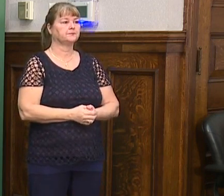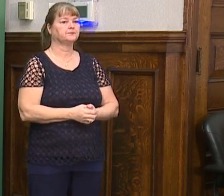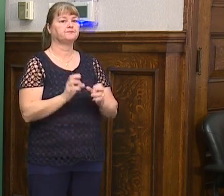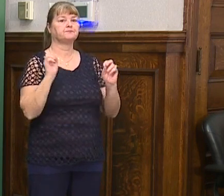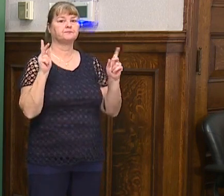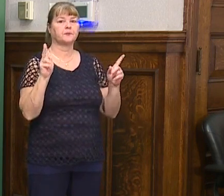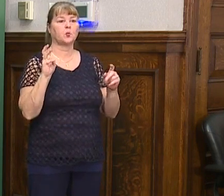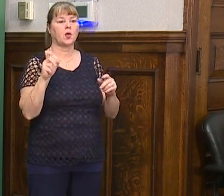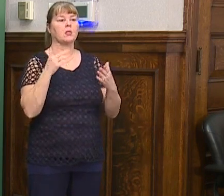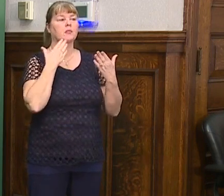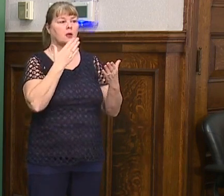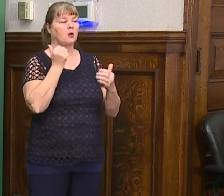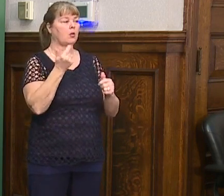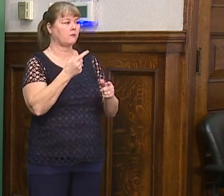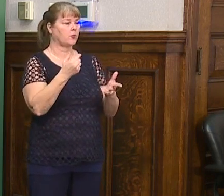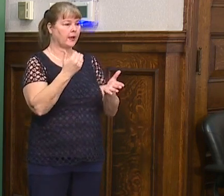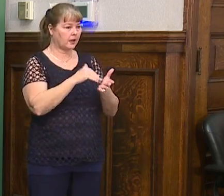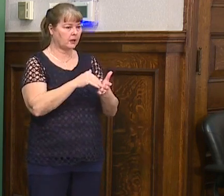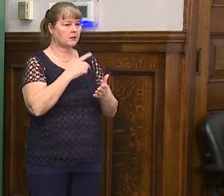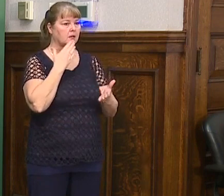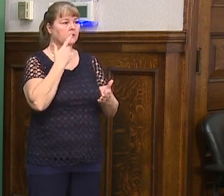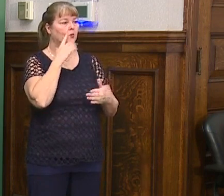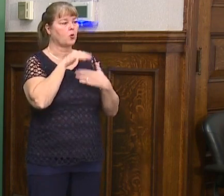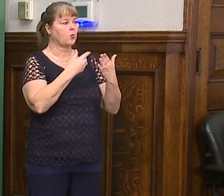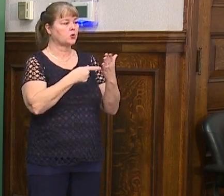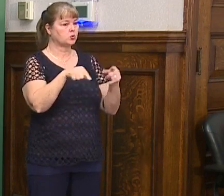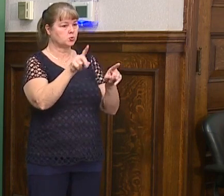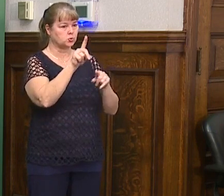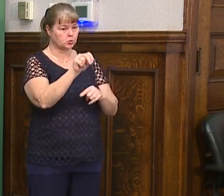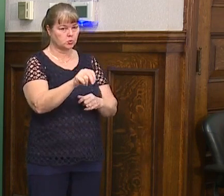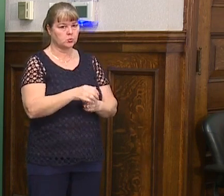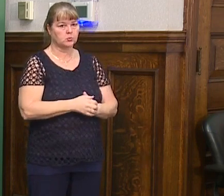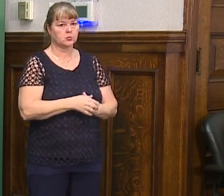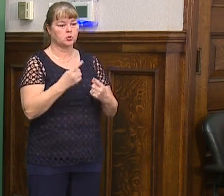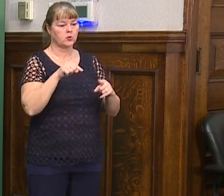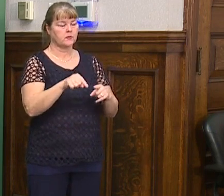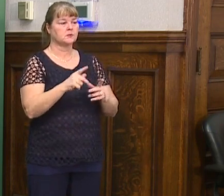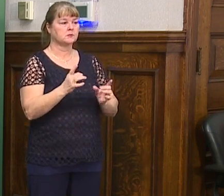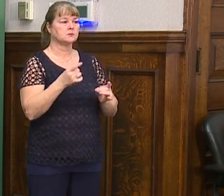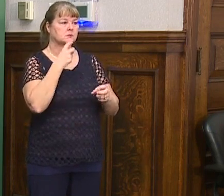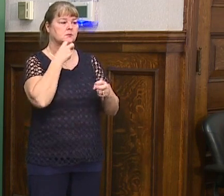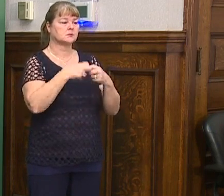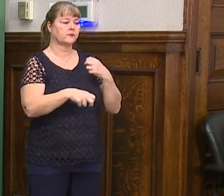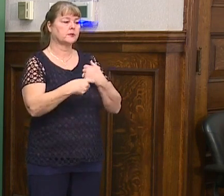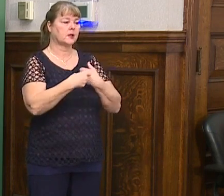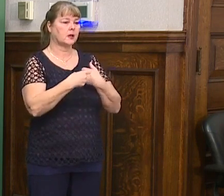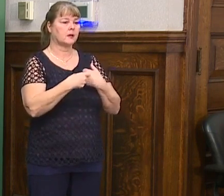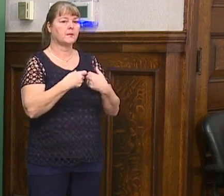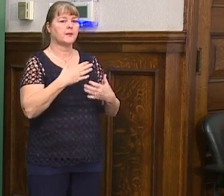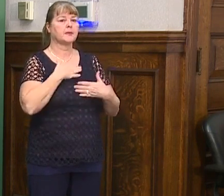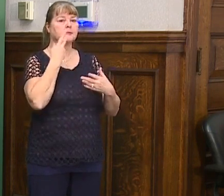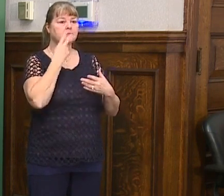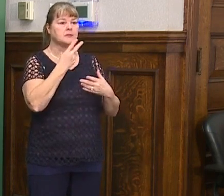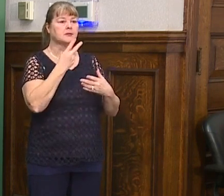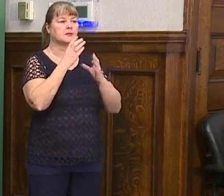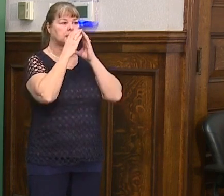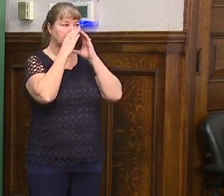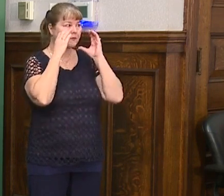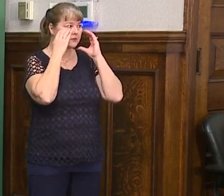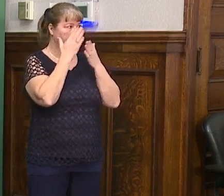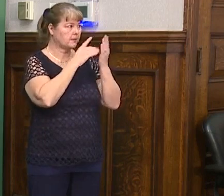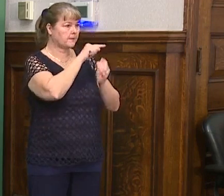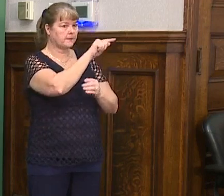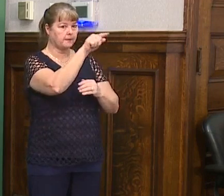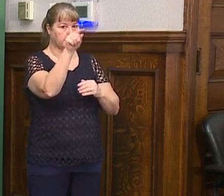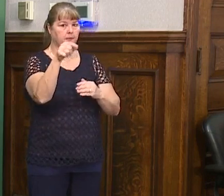All right. Well, thank you all again. Thank you for all that you do. Um, during these very trying times. I'm glad to see, I see coverings. I see